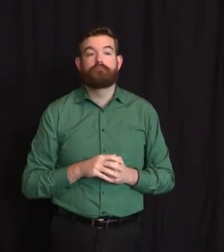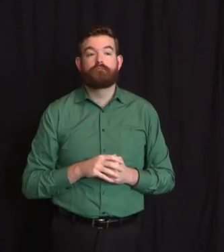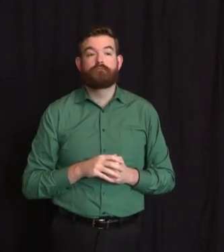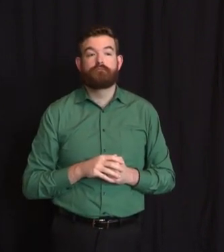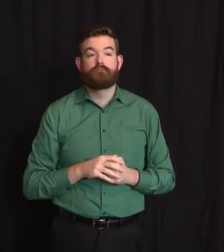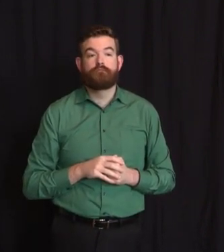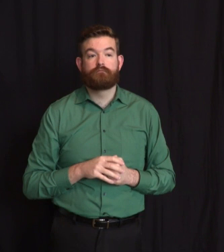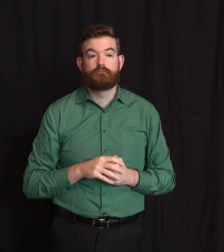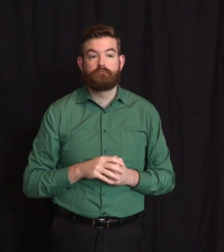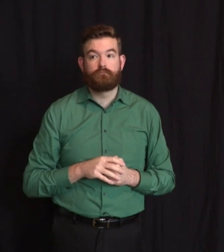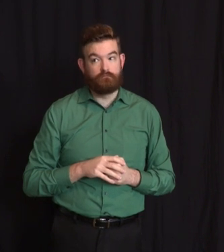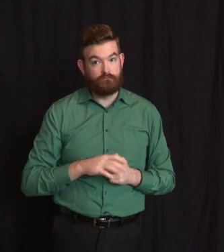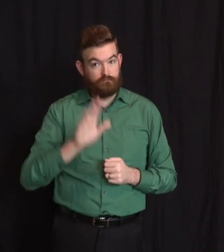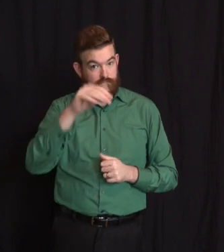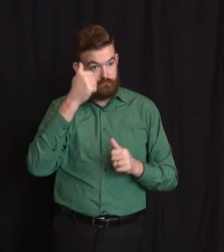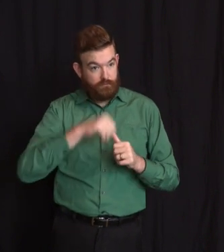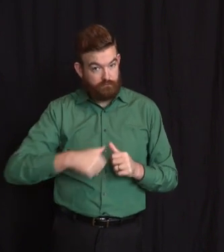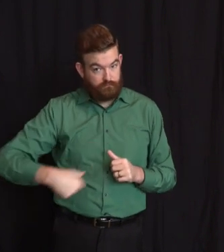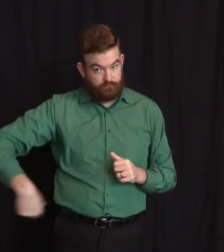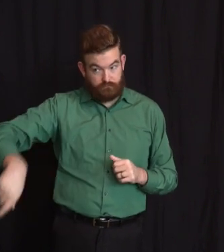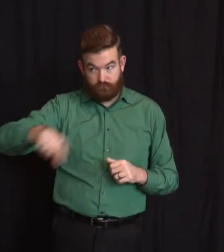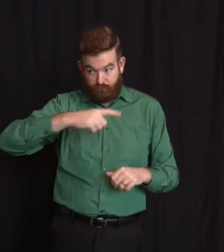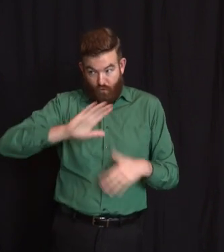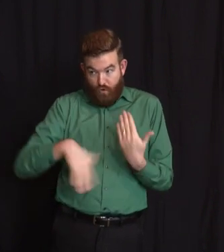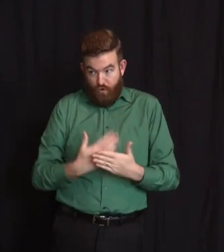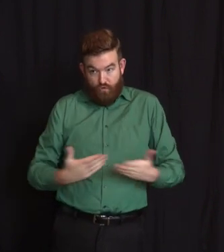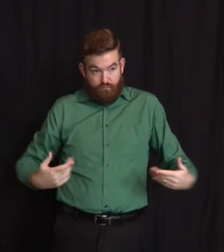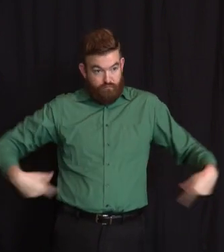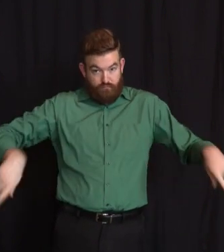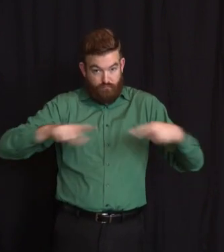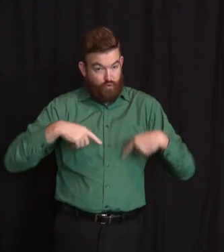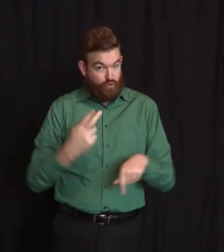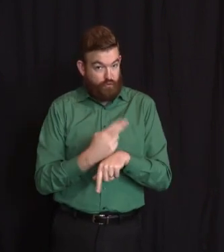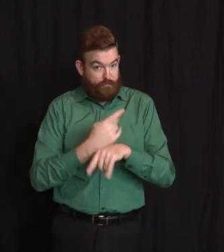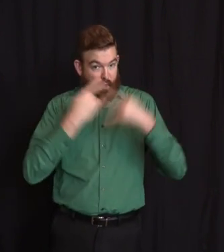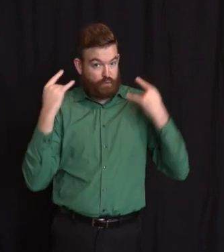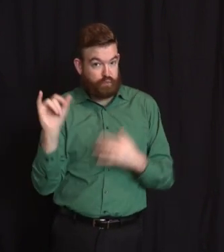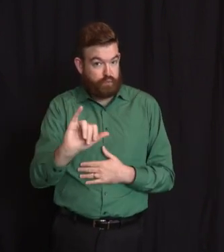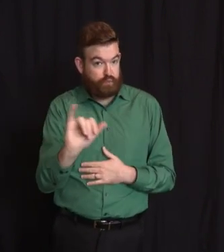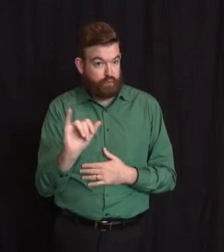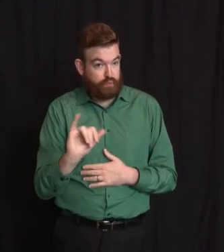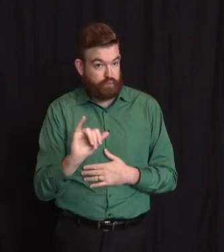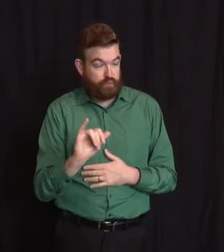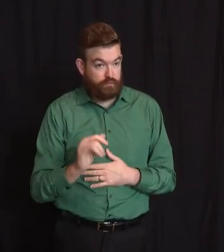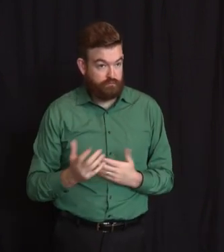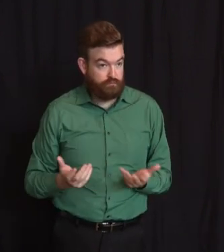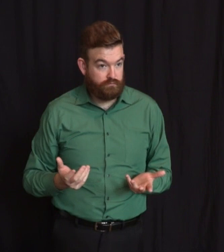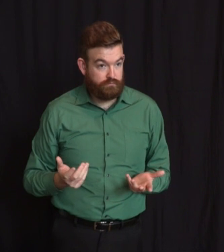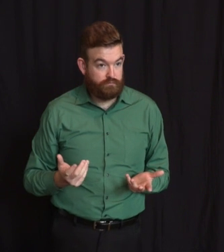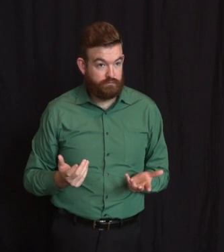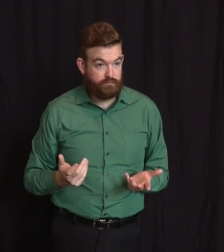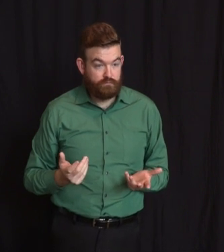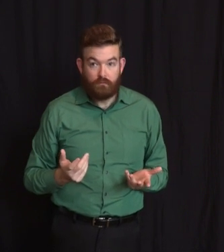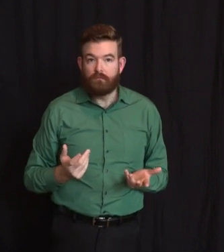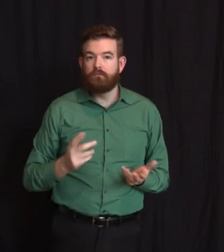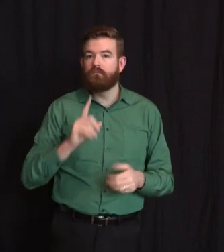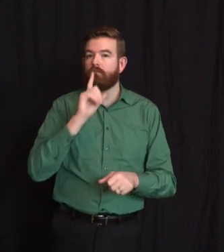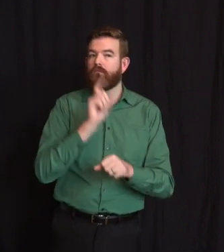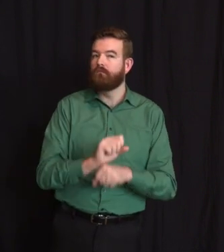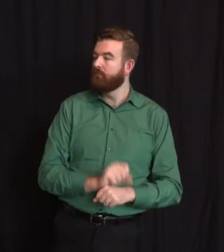other steps we've taken, those rates of increase have dropped dramatically. This is what we've been working toward and